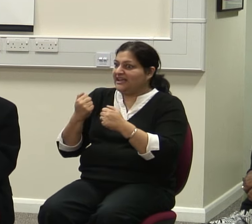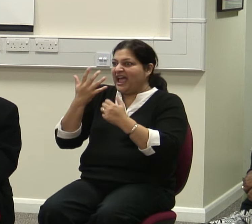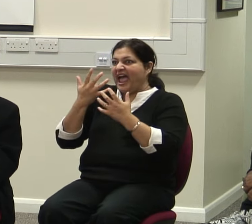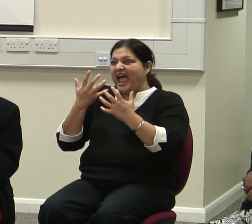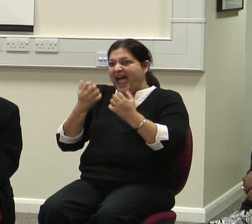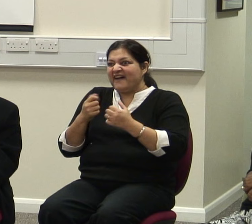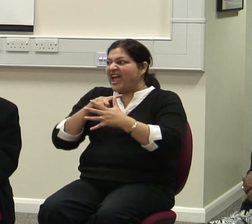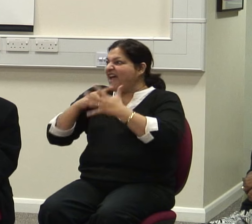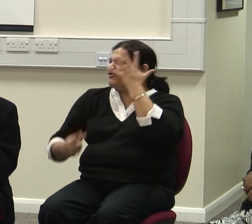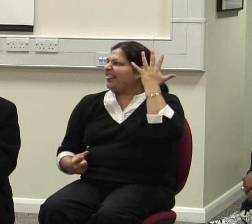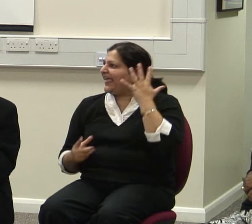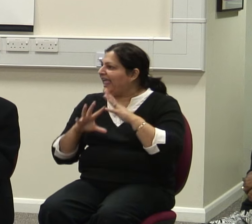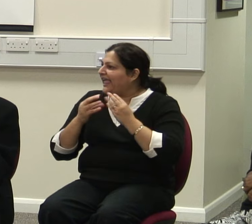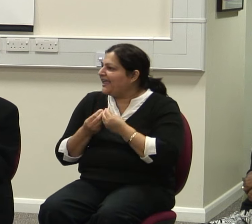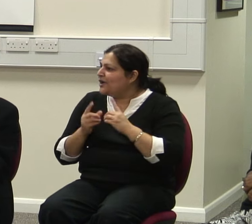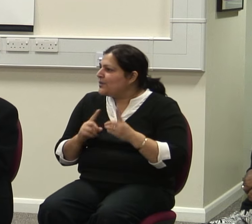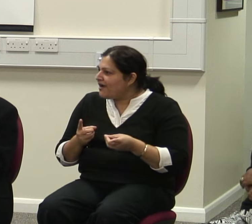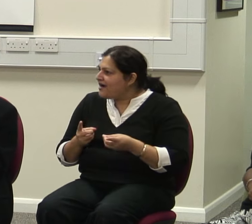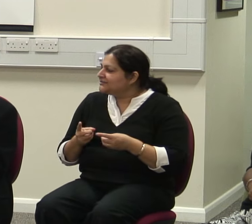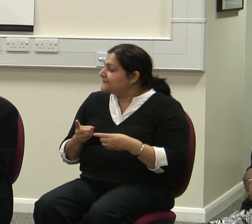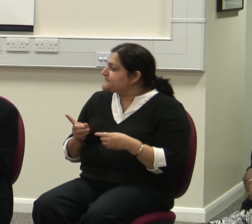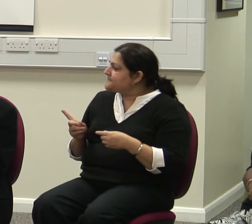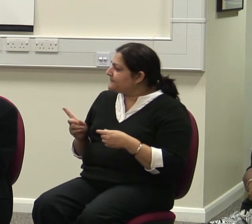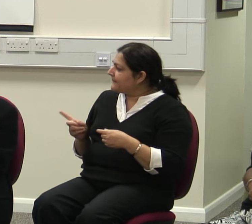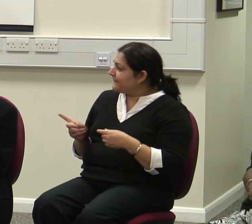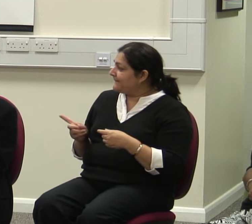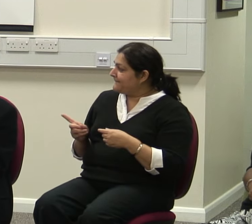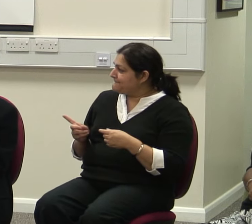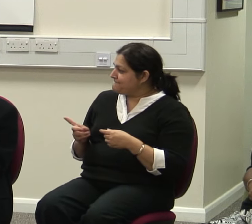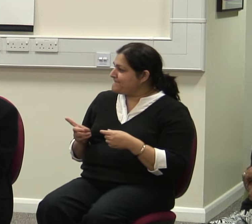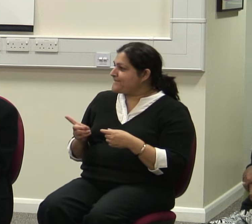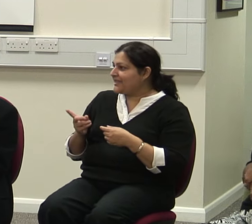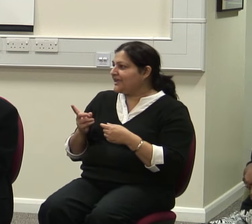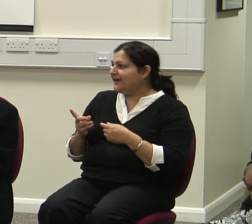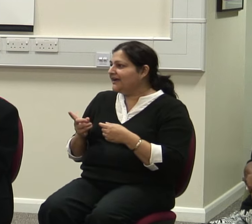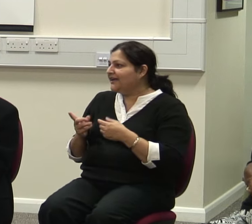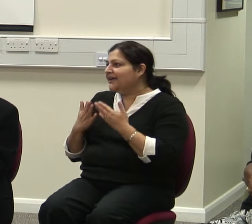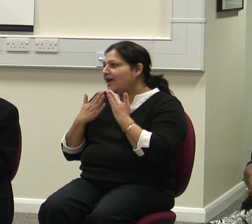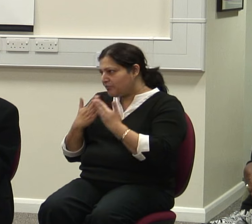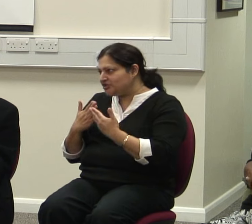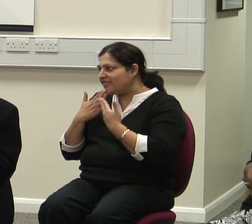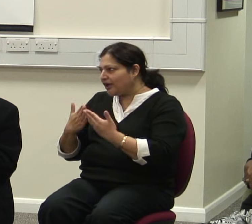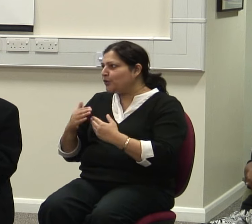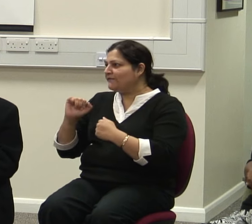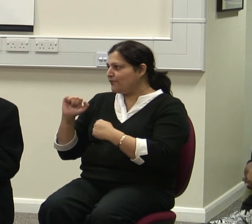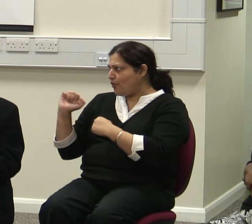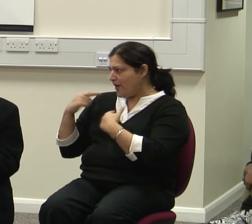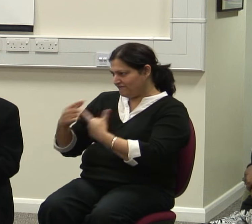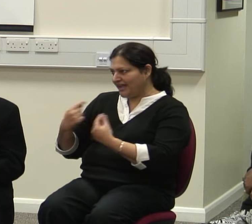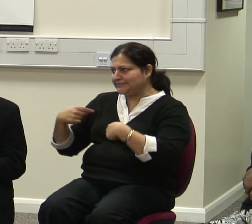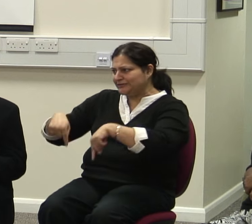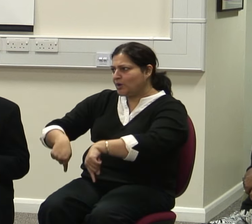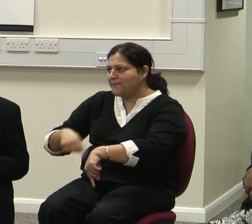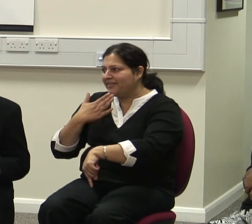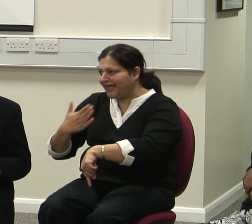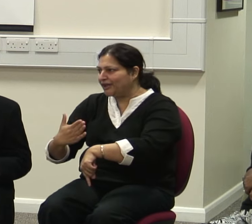It requires, and this really connects to, and I appreciate again, thank you again for your invitation, with what